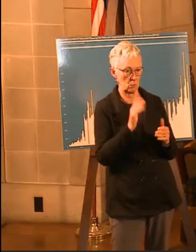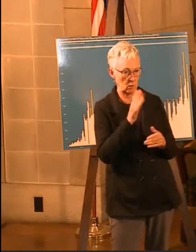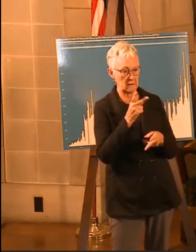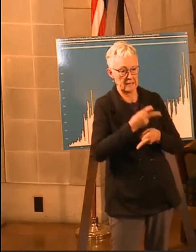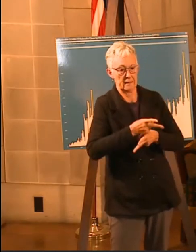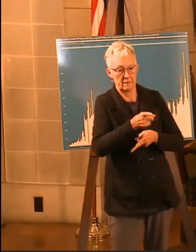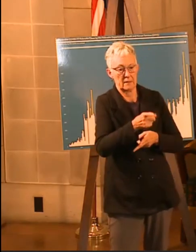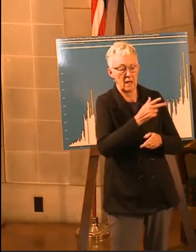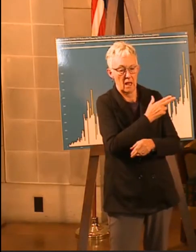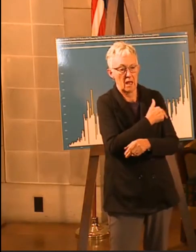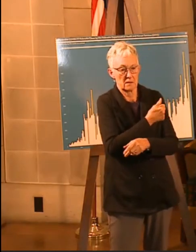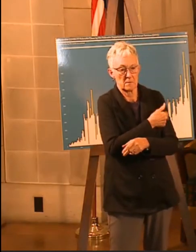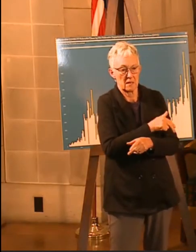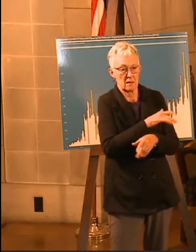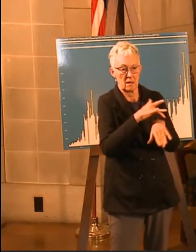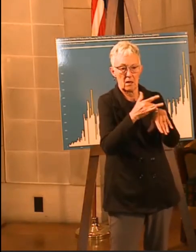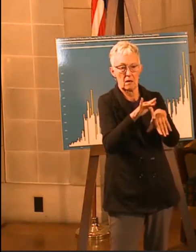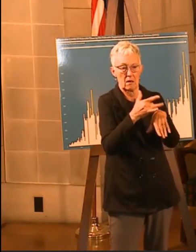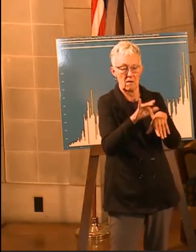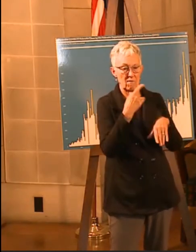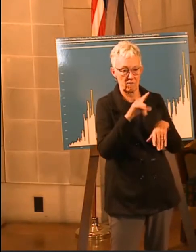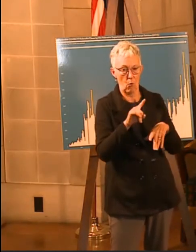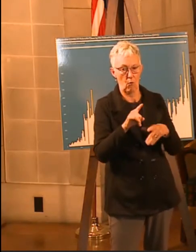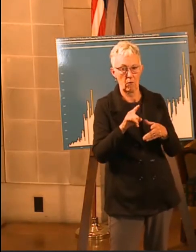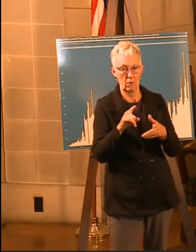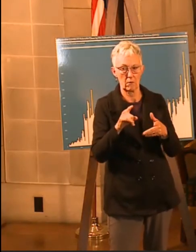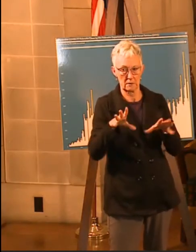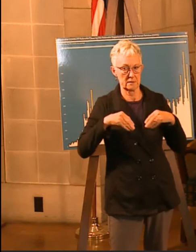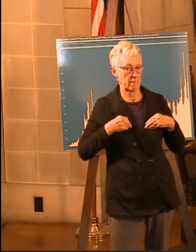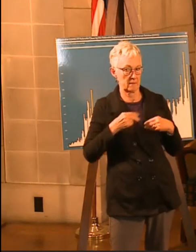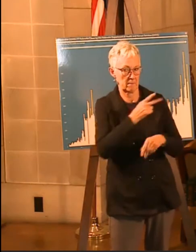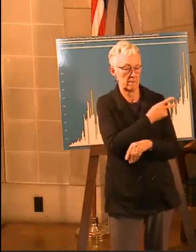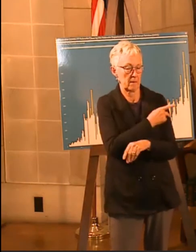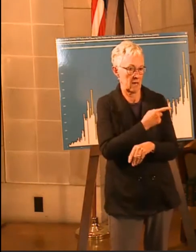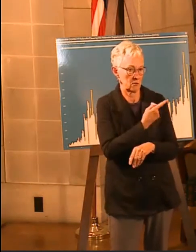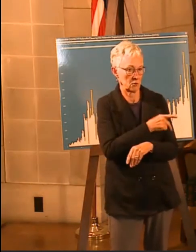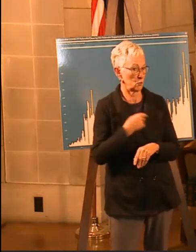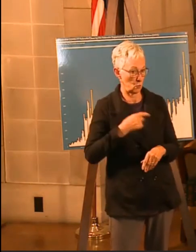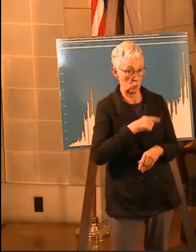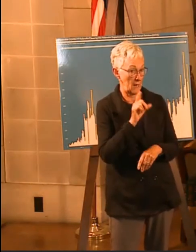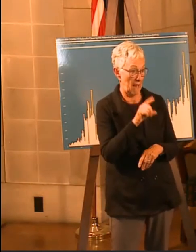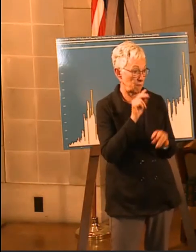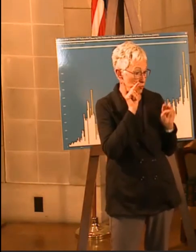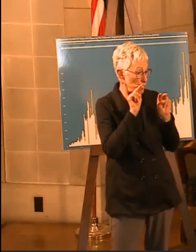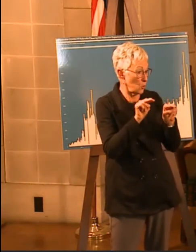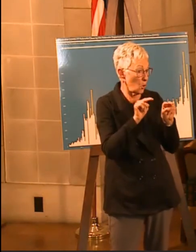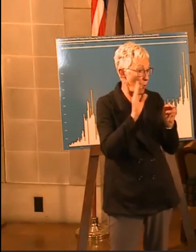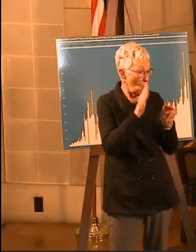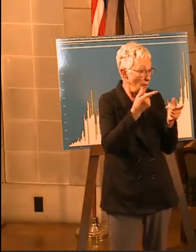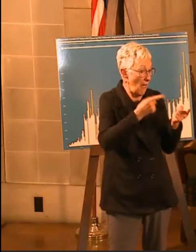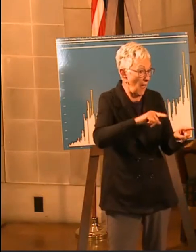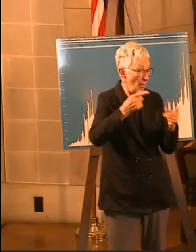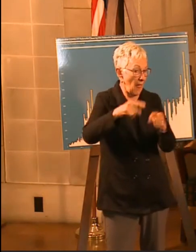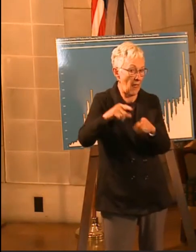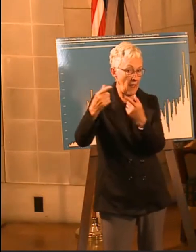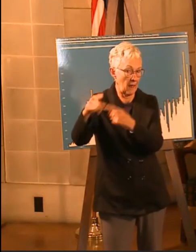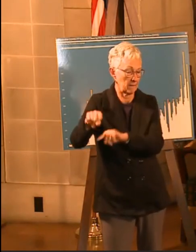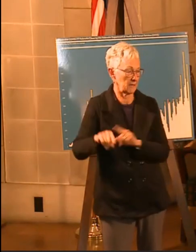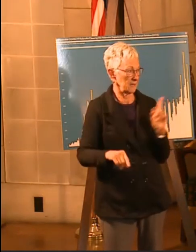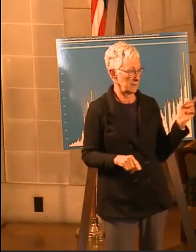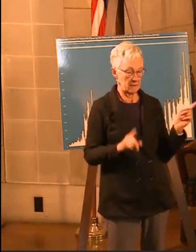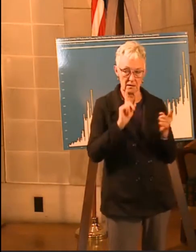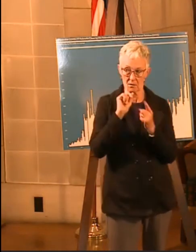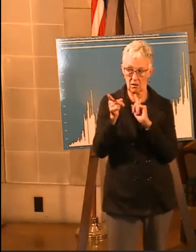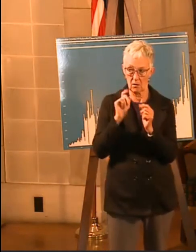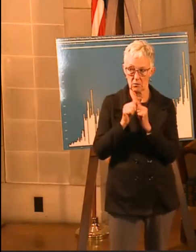be short-term. We've got to continue to manage this for the foreseeable future, so we're going to continue to make steps. When Dr. Lawler and I were talking about this